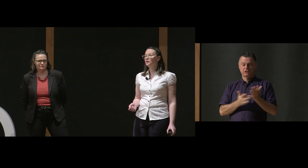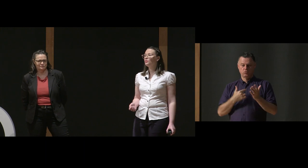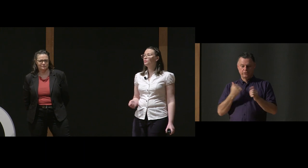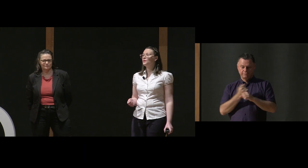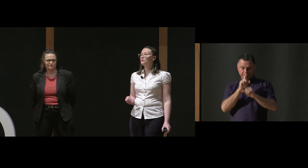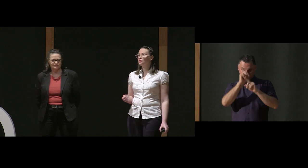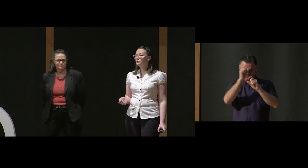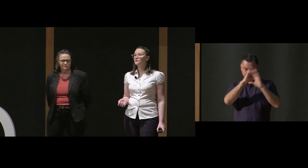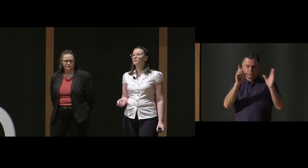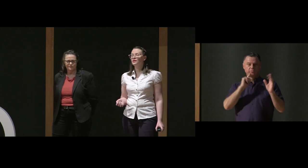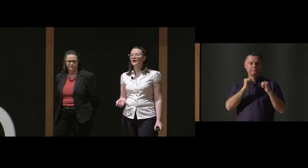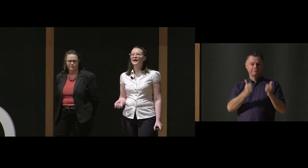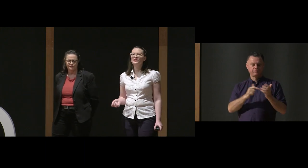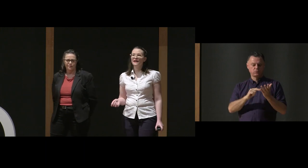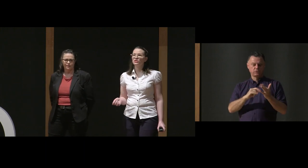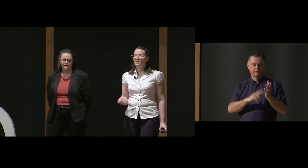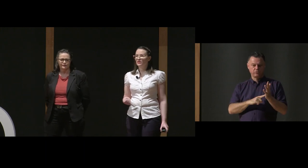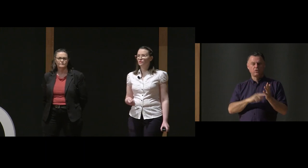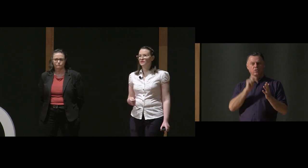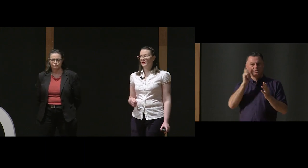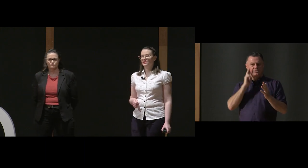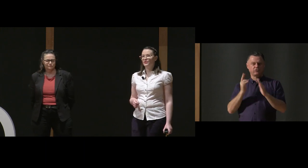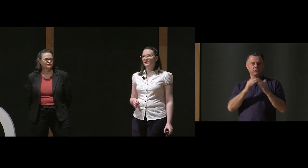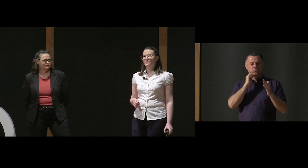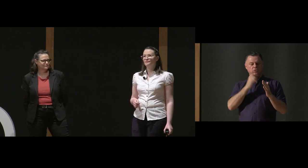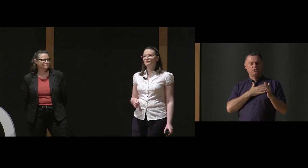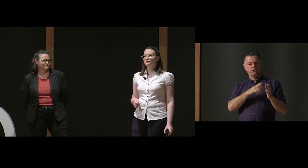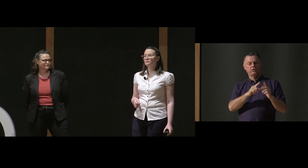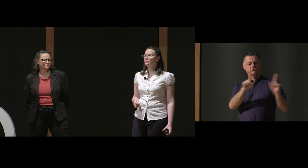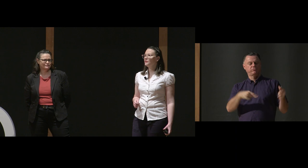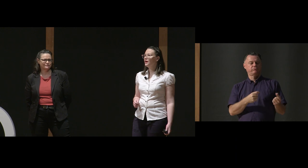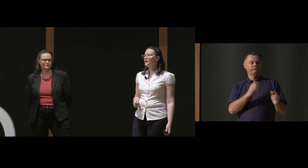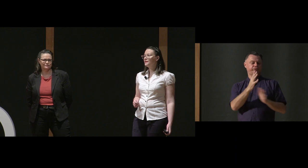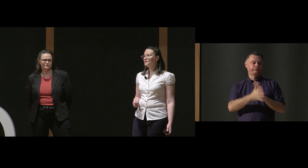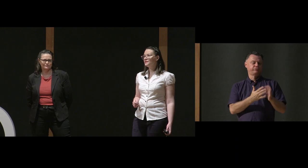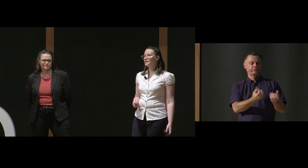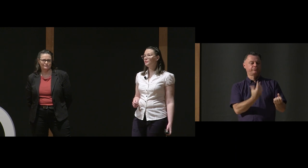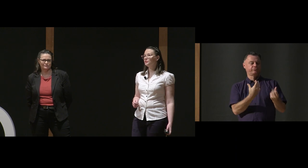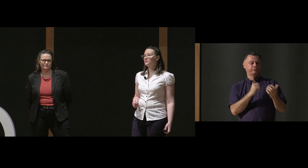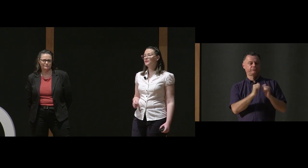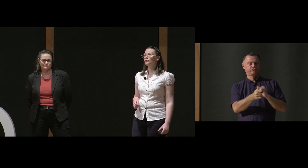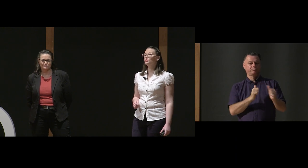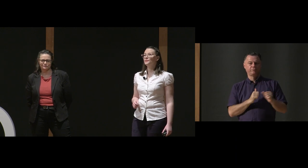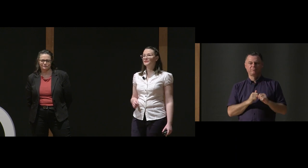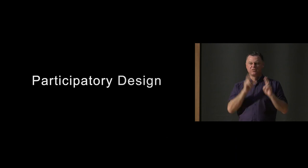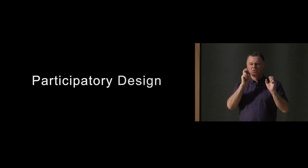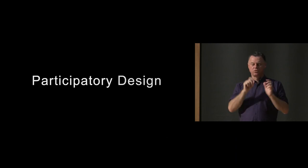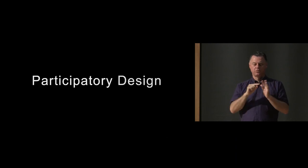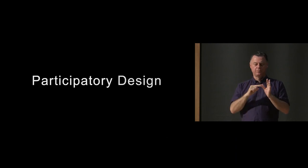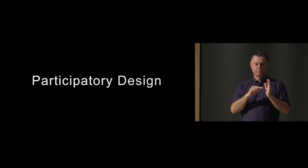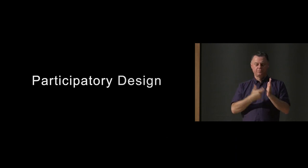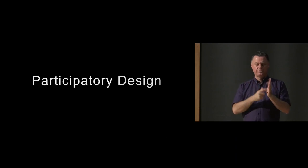create will be useful and actually get used by the community. These design approaches are called